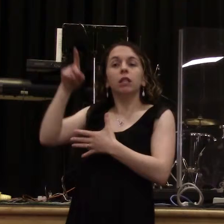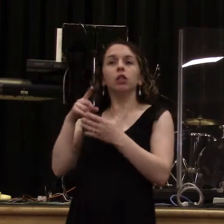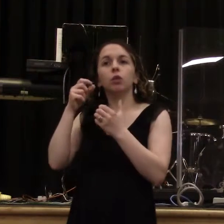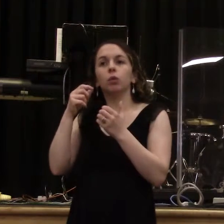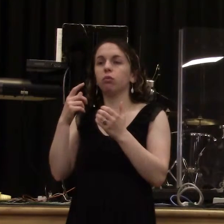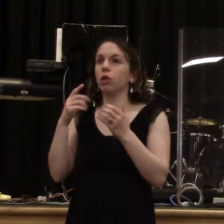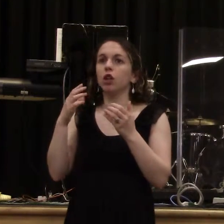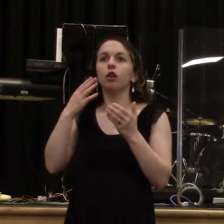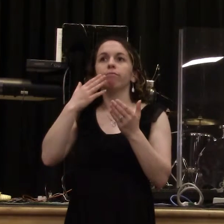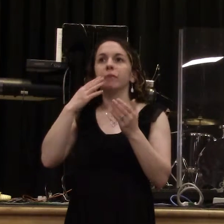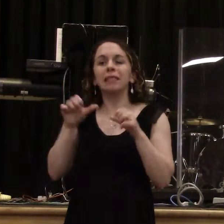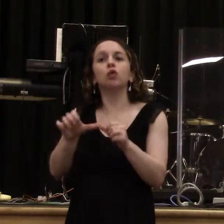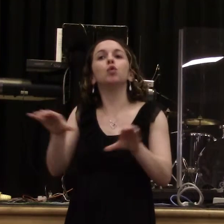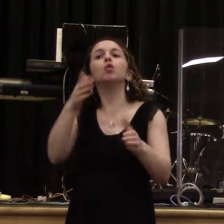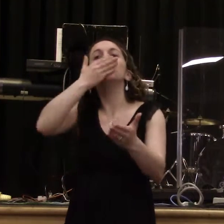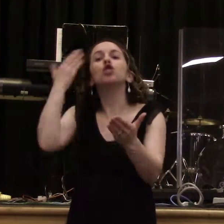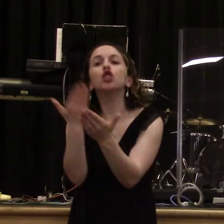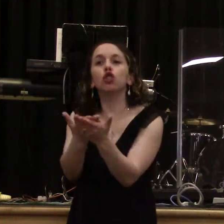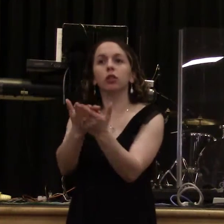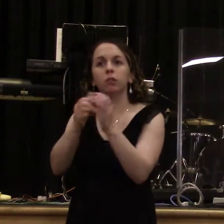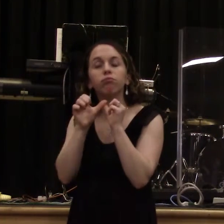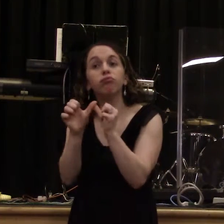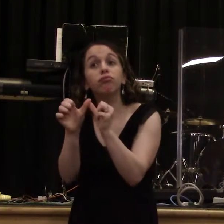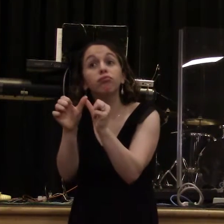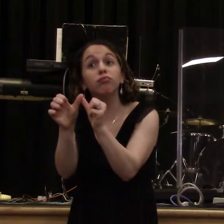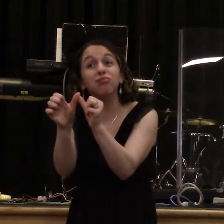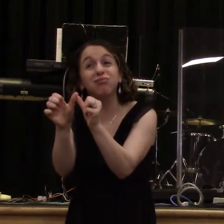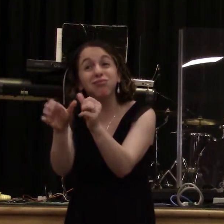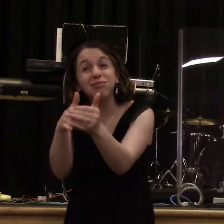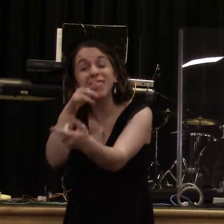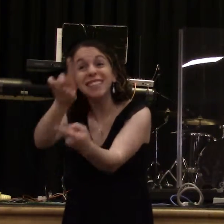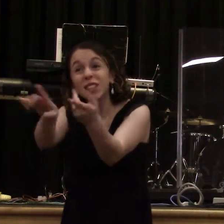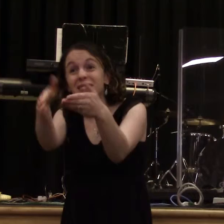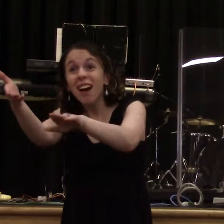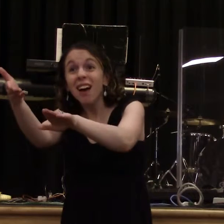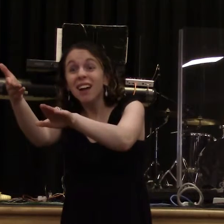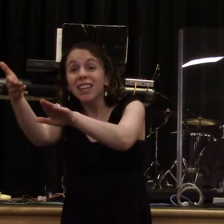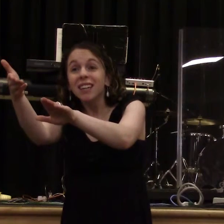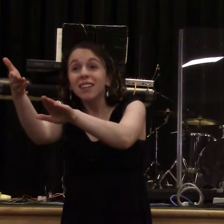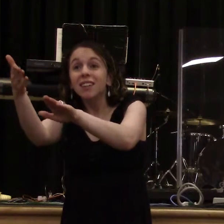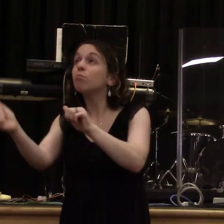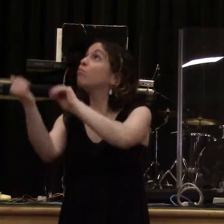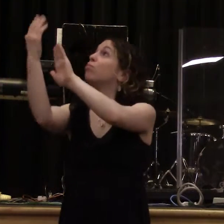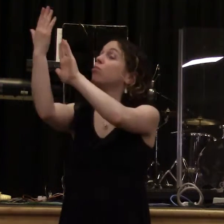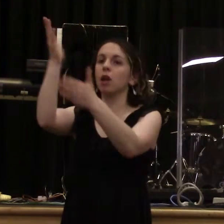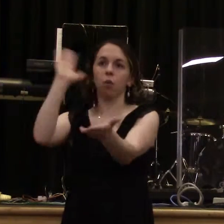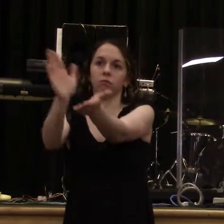end of the Bible, it talks about us ruling and reigning with him. When God created us, he said we are made in his image and we are to rule over the